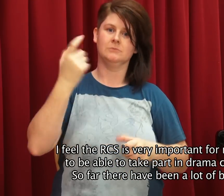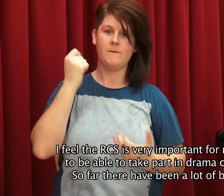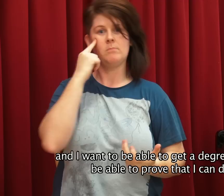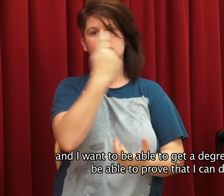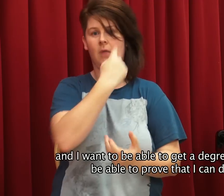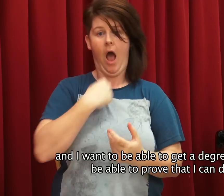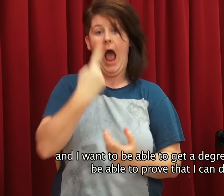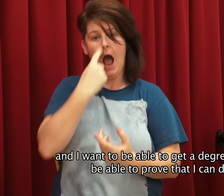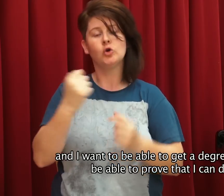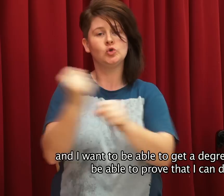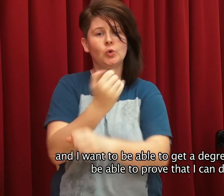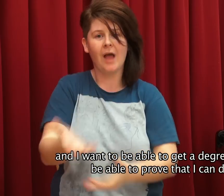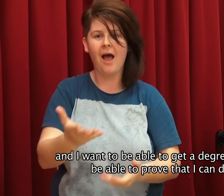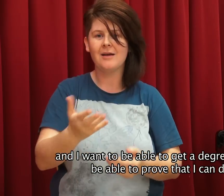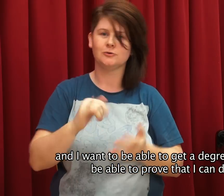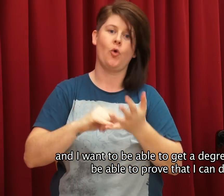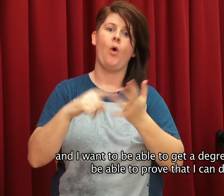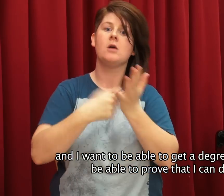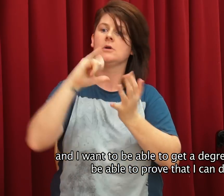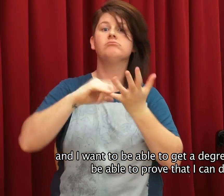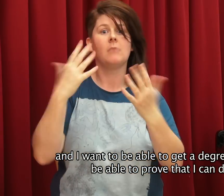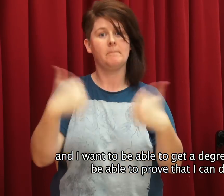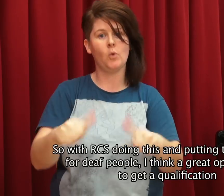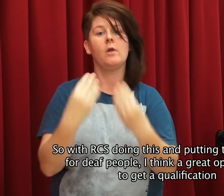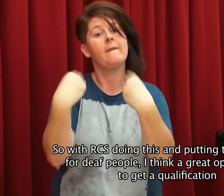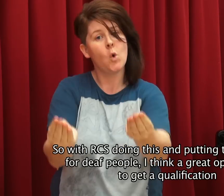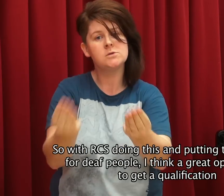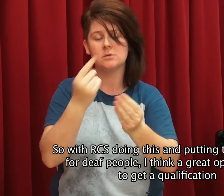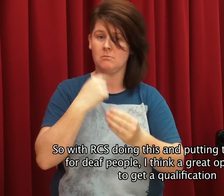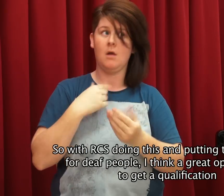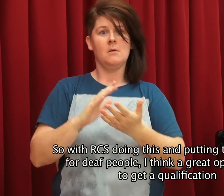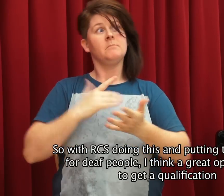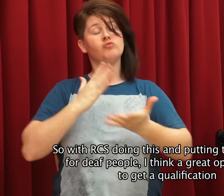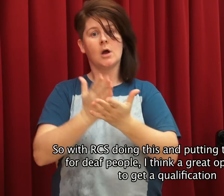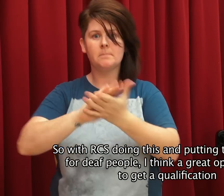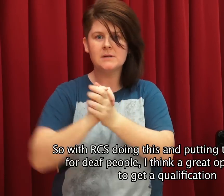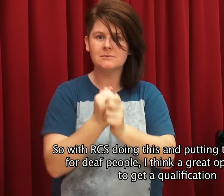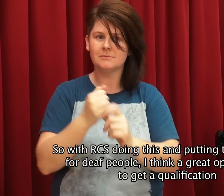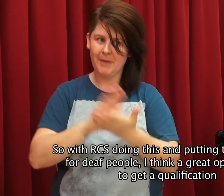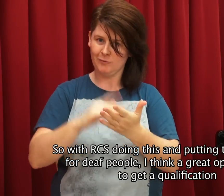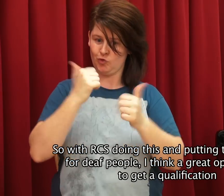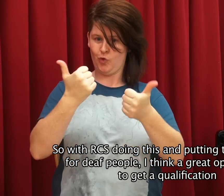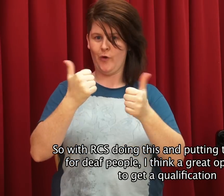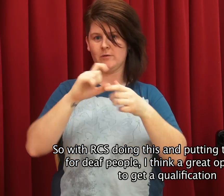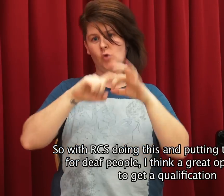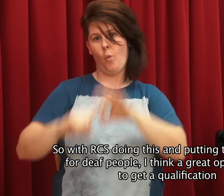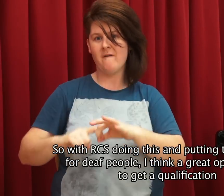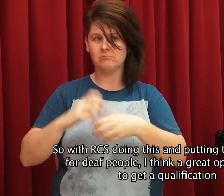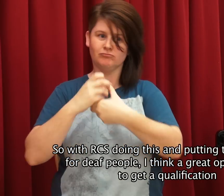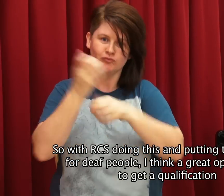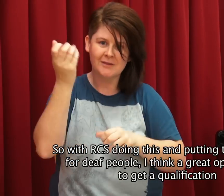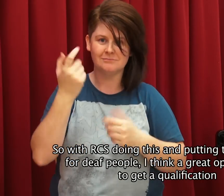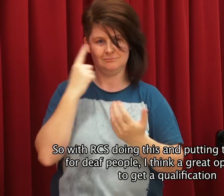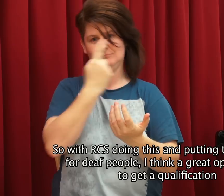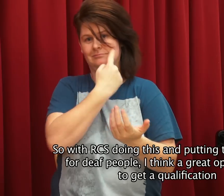and I want to be able to get a degree. I want to be able to prove that I can do it. So with Deaf people doing this and putting this forward for Deaf